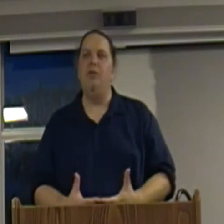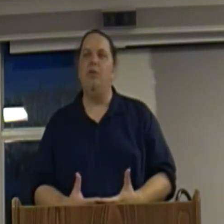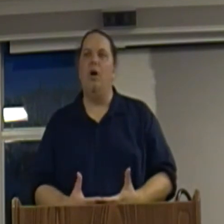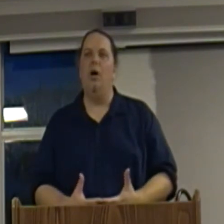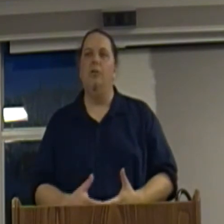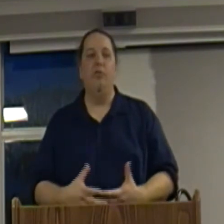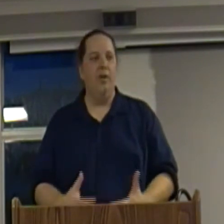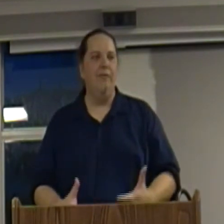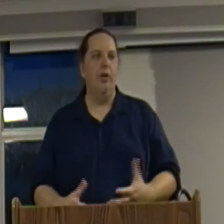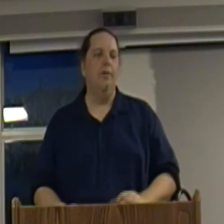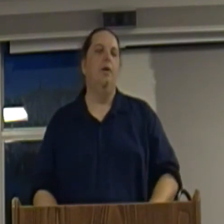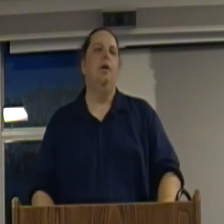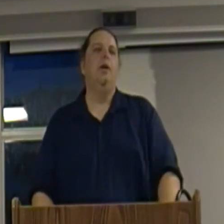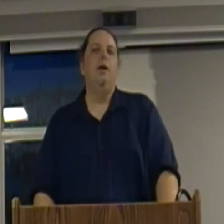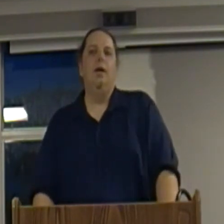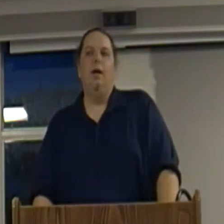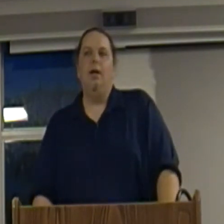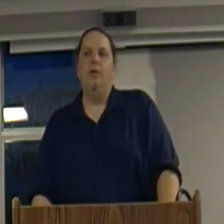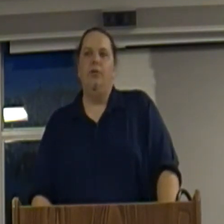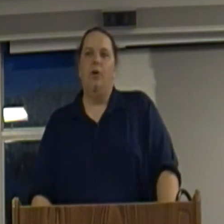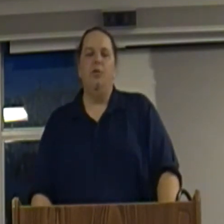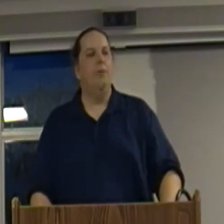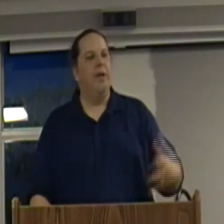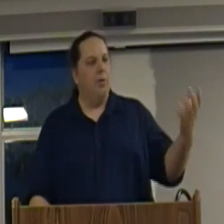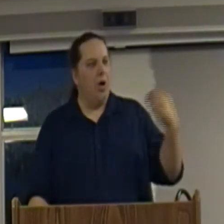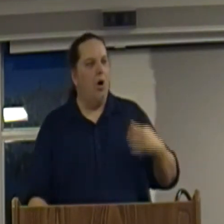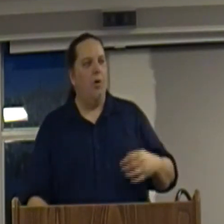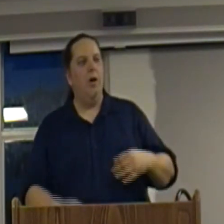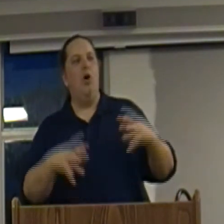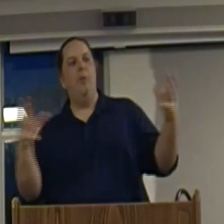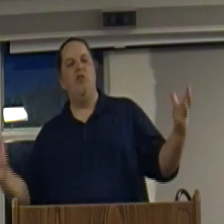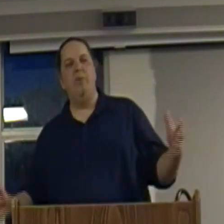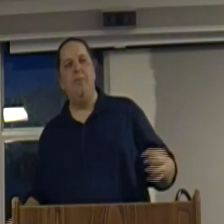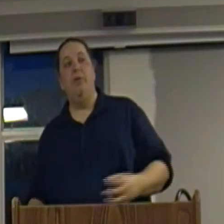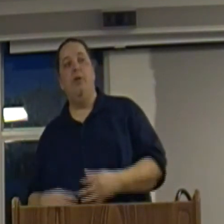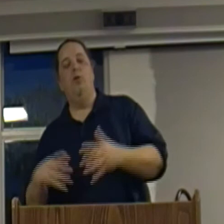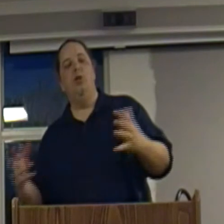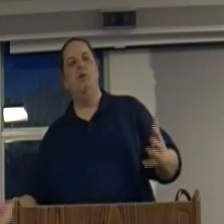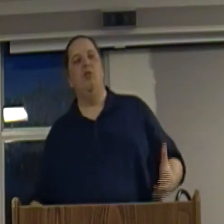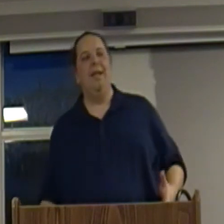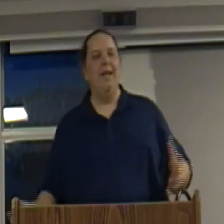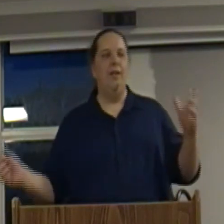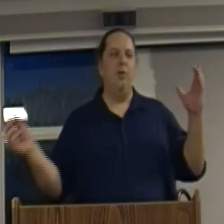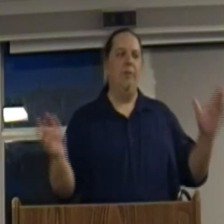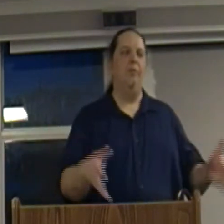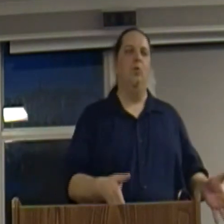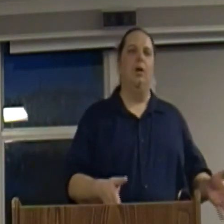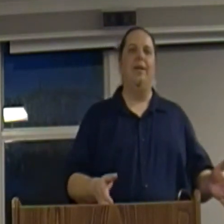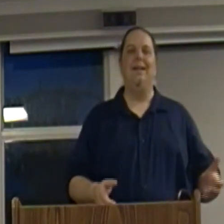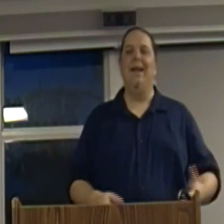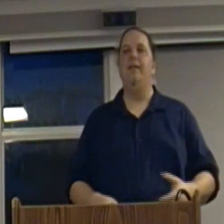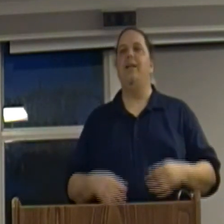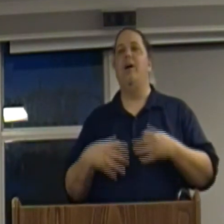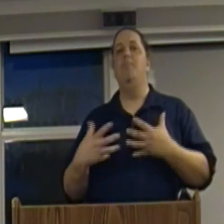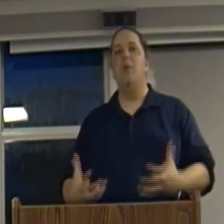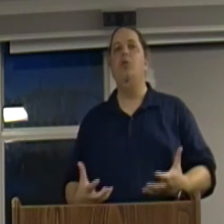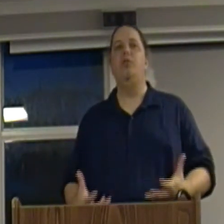based on slavery. Uh, so, somebody would own a whole bunch of people, they'd own a whole bunch of land, they'd put people to work on that land, and that's how most